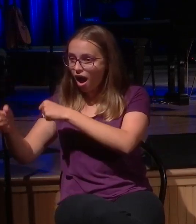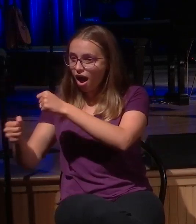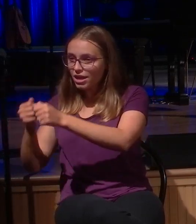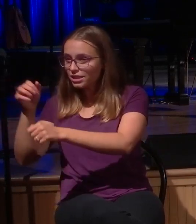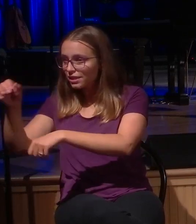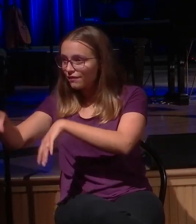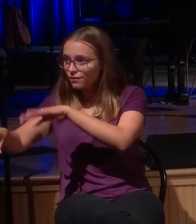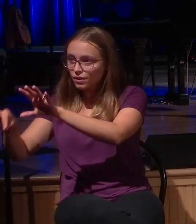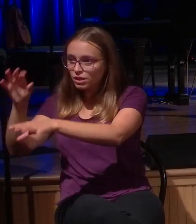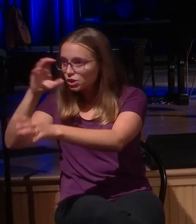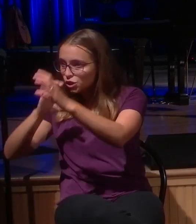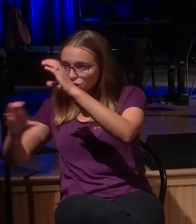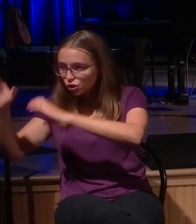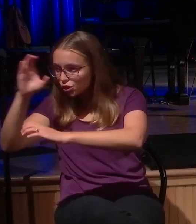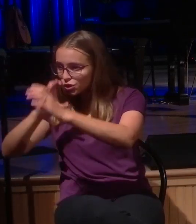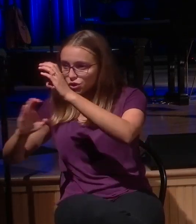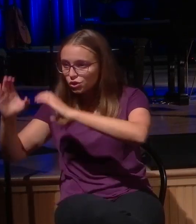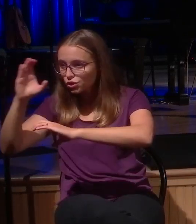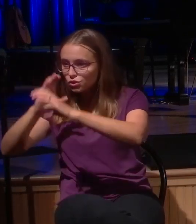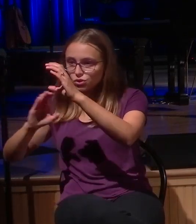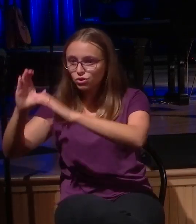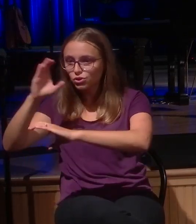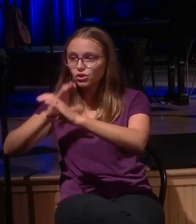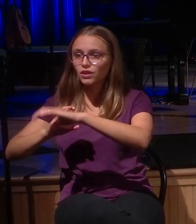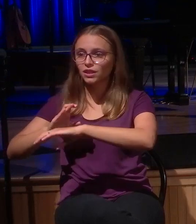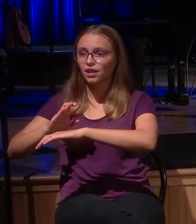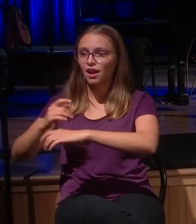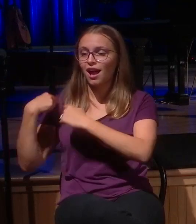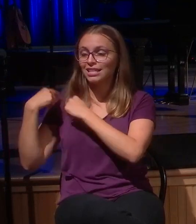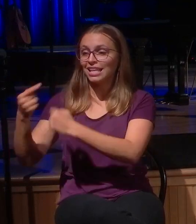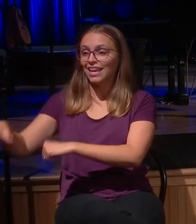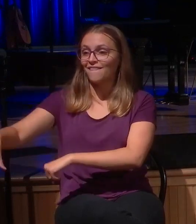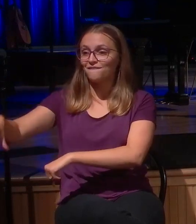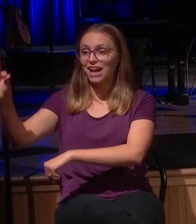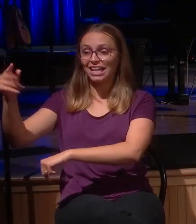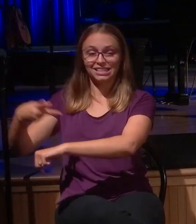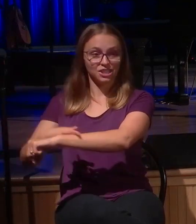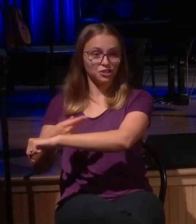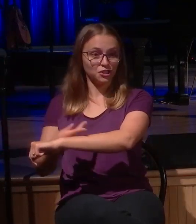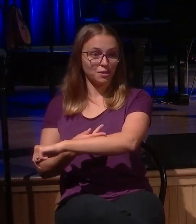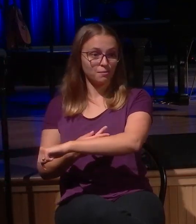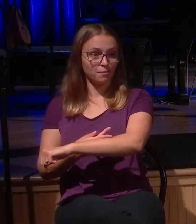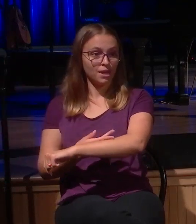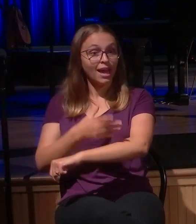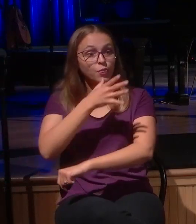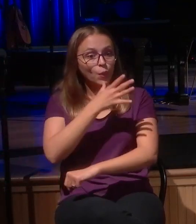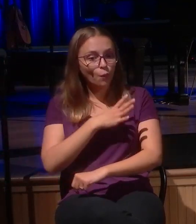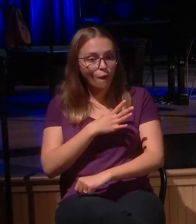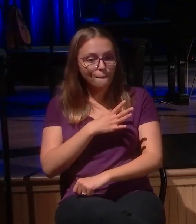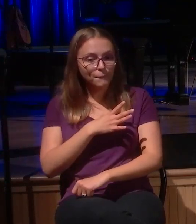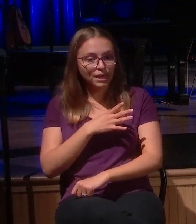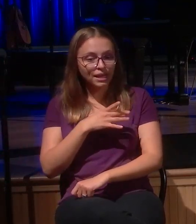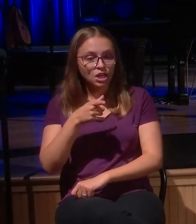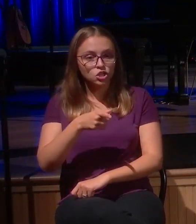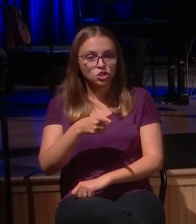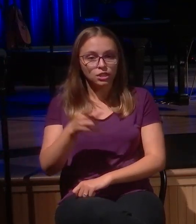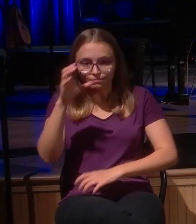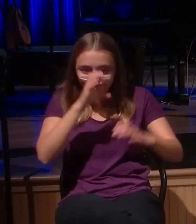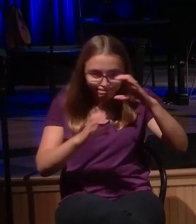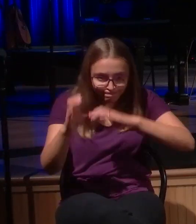is lost until he finds it? With the woman who lost the coin in her house, Jesus says, does she not seek diligently until